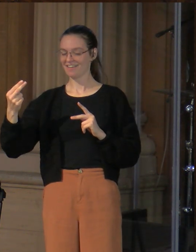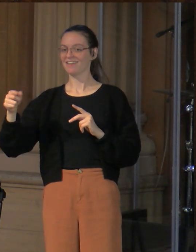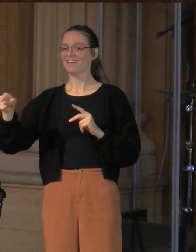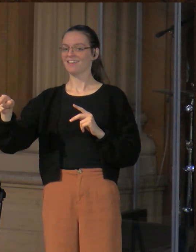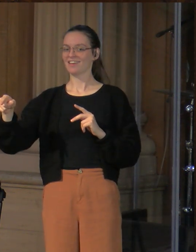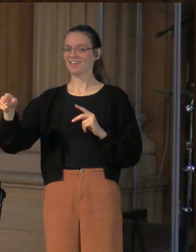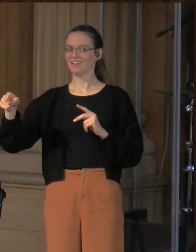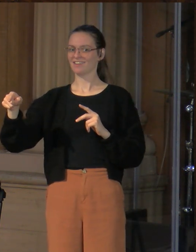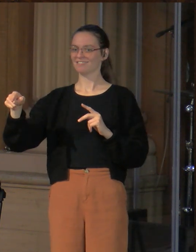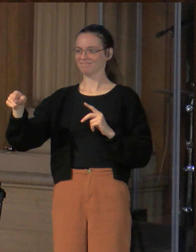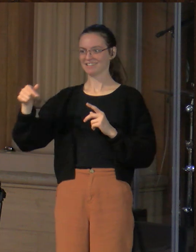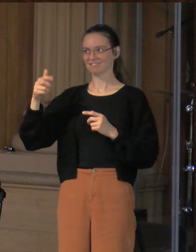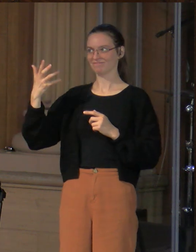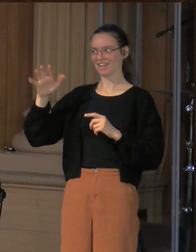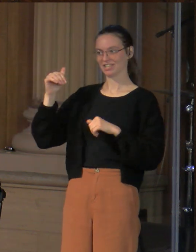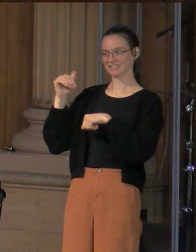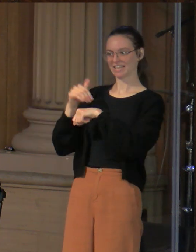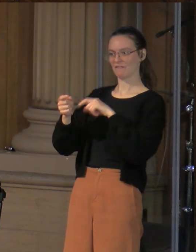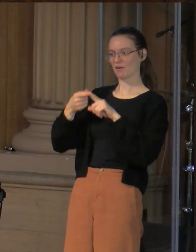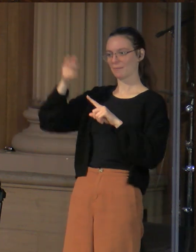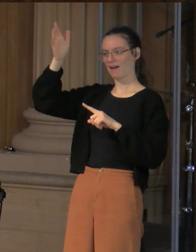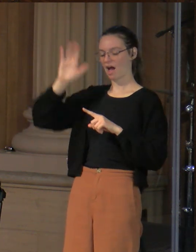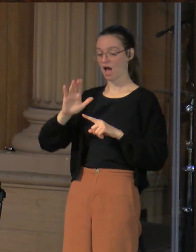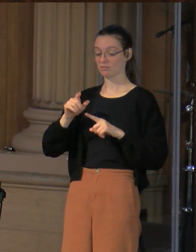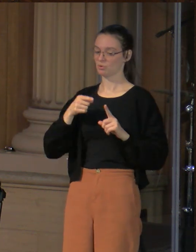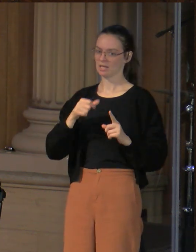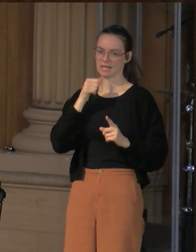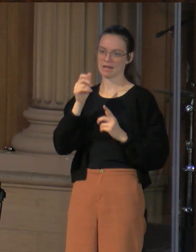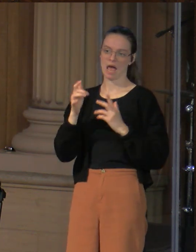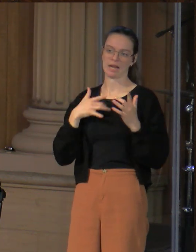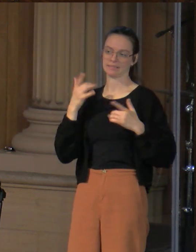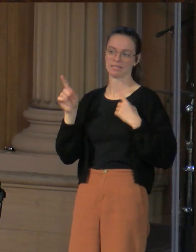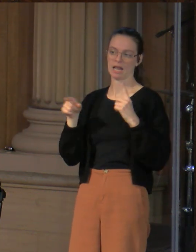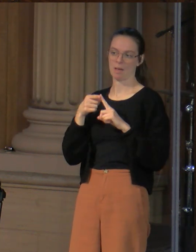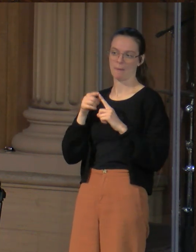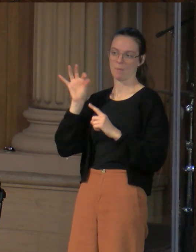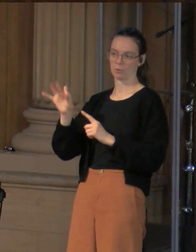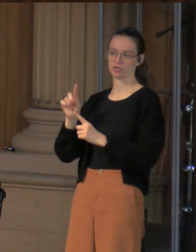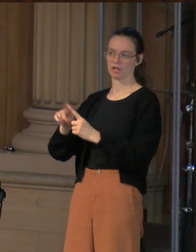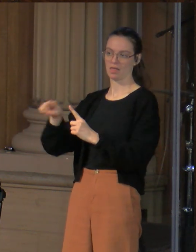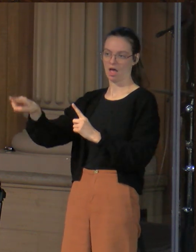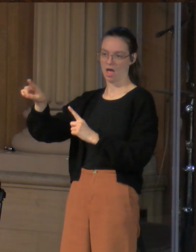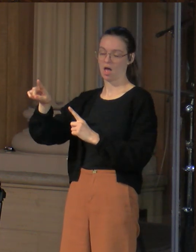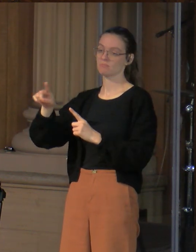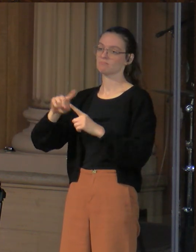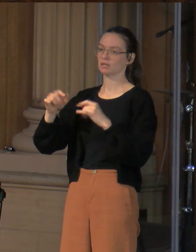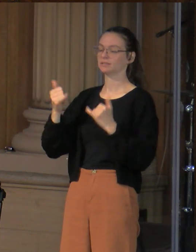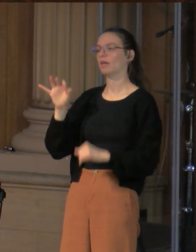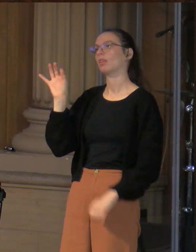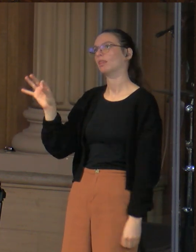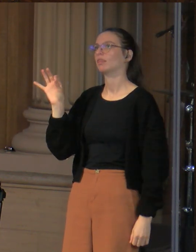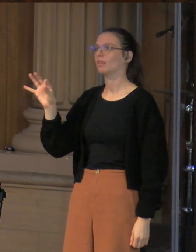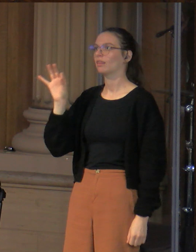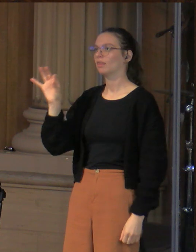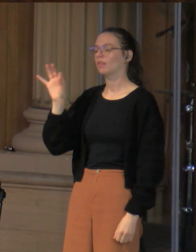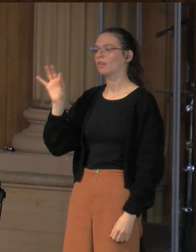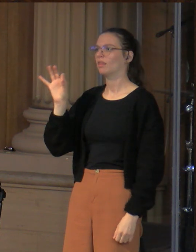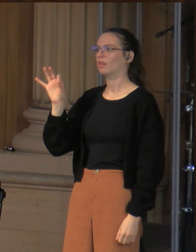And then despite his total lack of enthusiasm for this missions trip that God sent him on, the people of Nineveh, who are total pagans, repent.